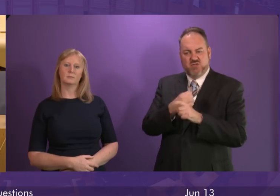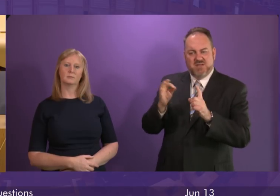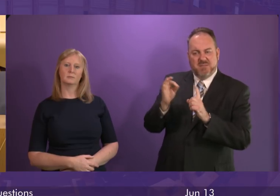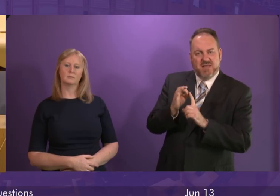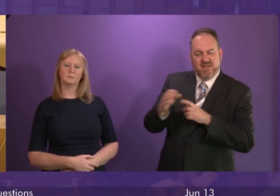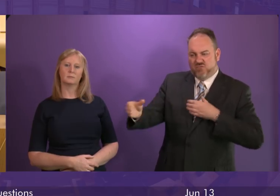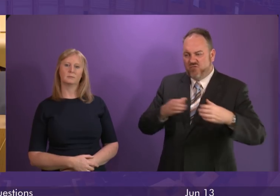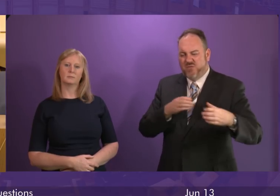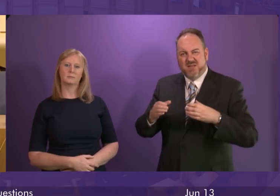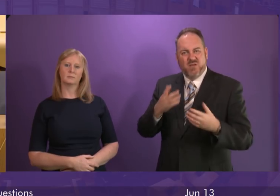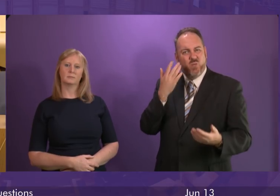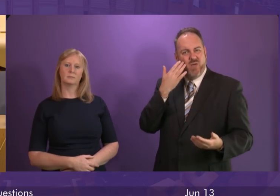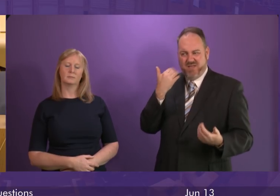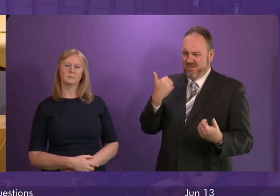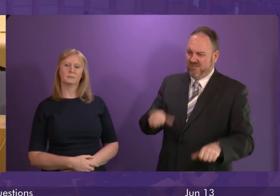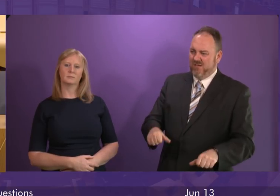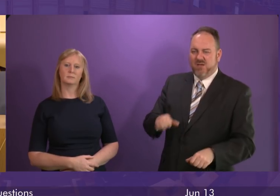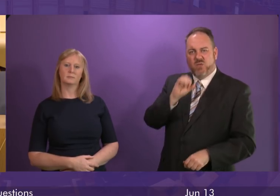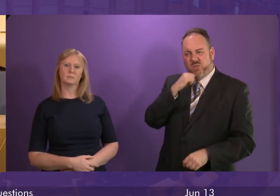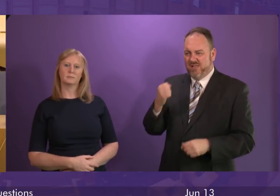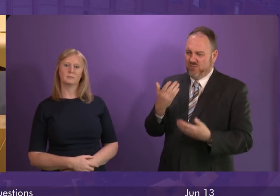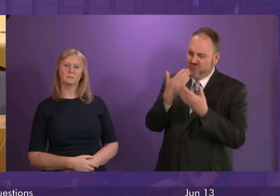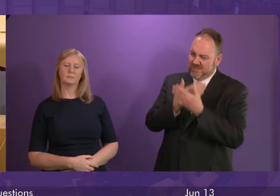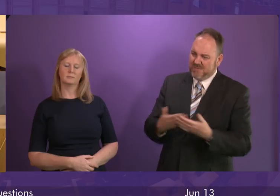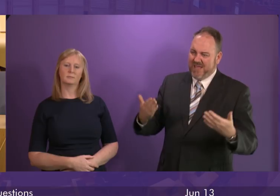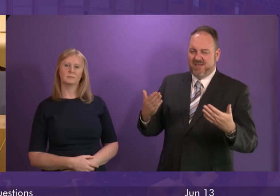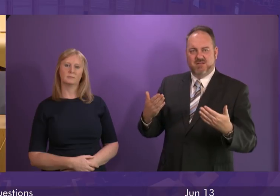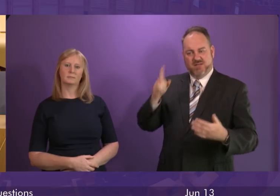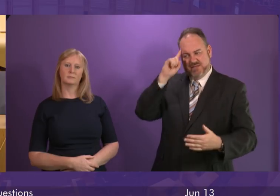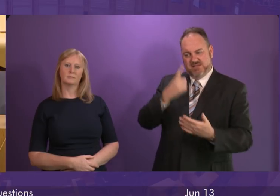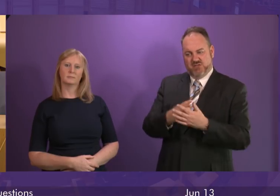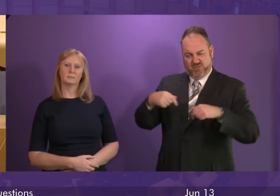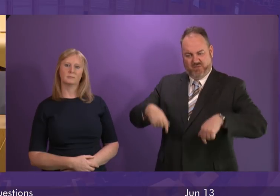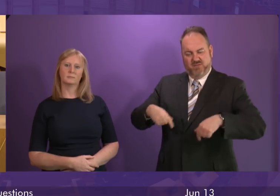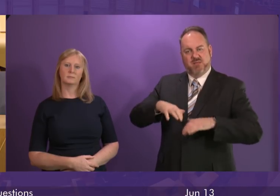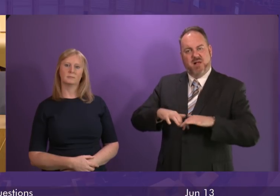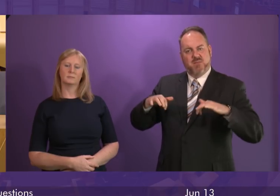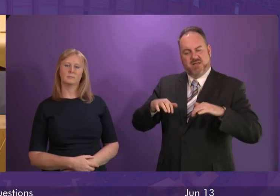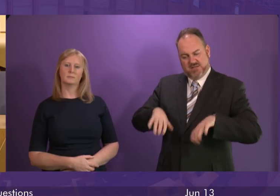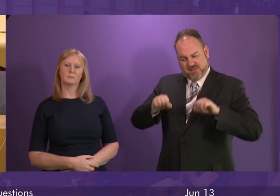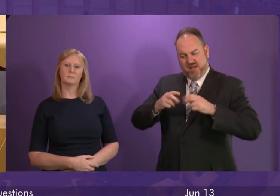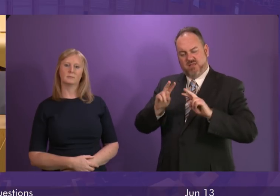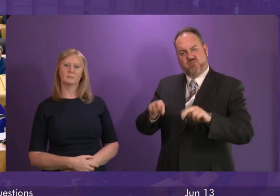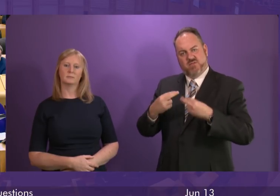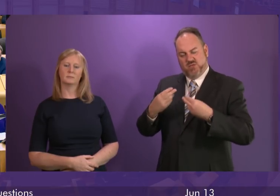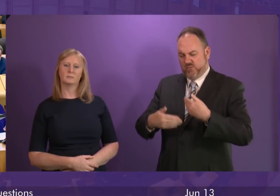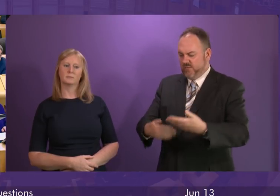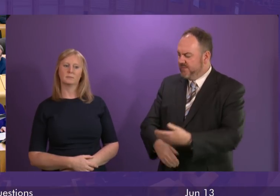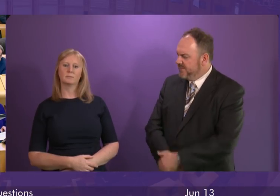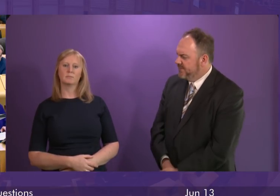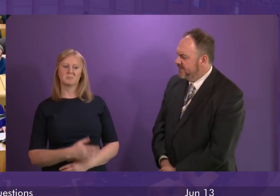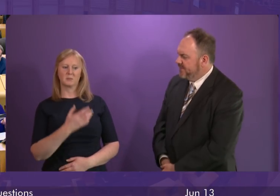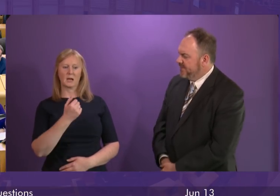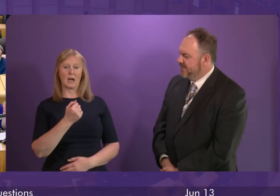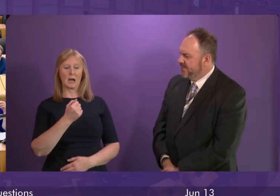funding. So when will the Scottish Government respect the will of Parliament and launch such a review? First Minister. We're taking